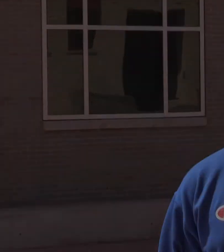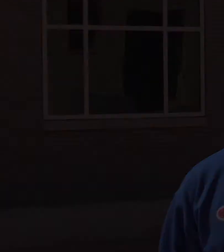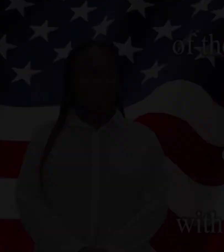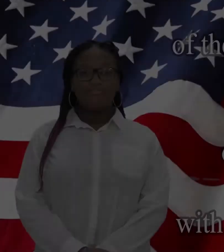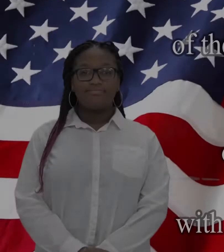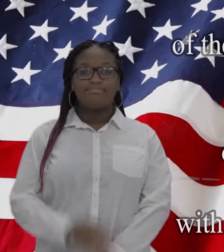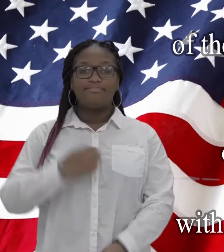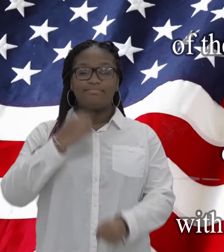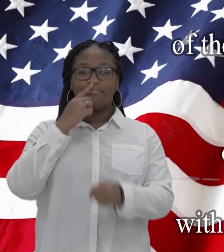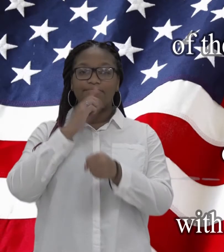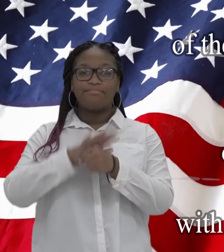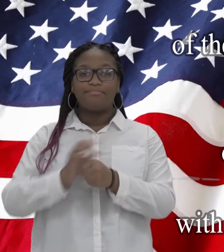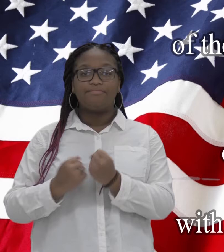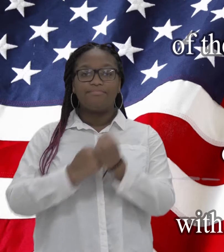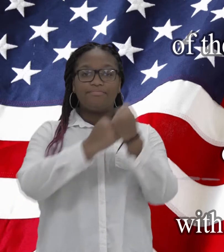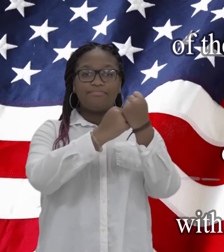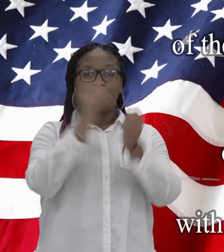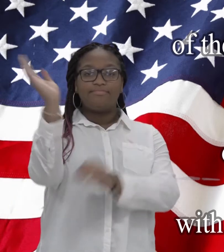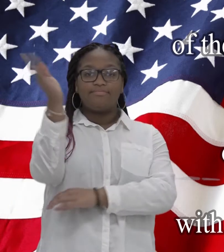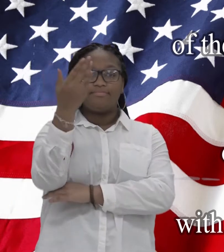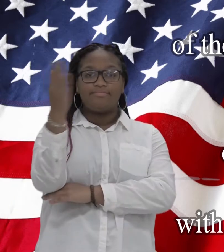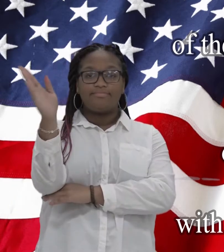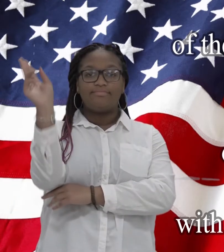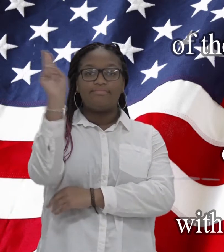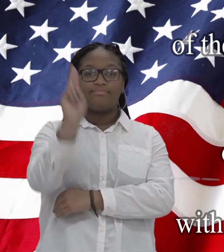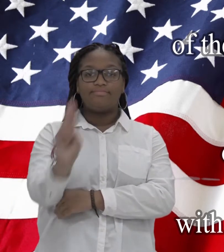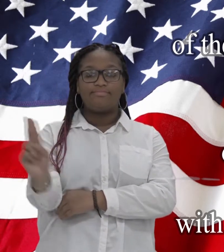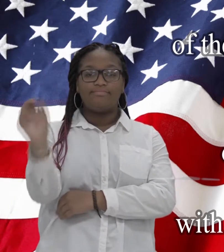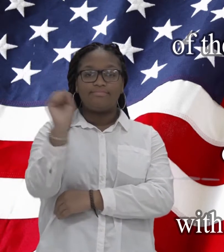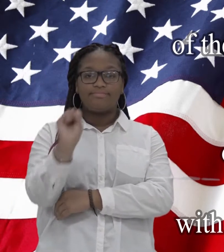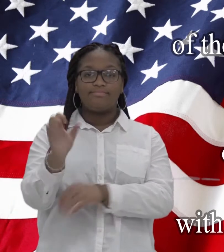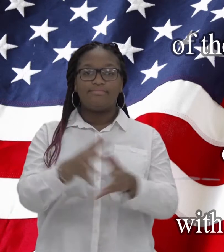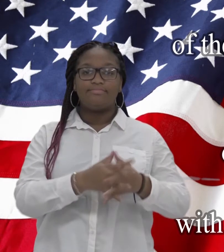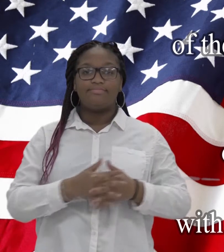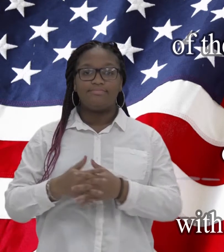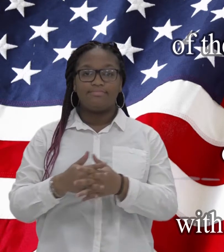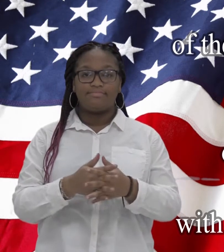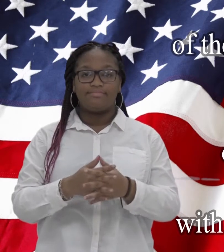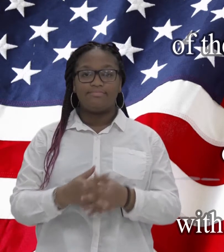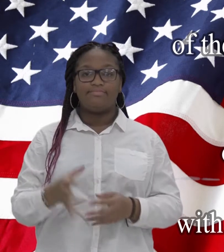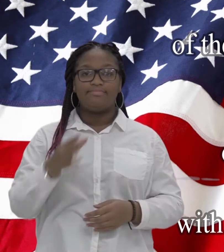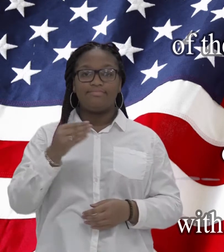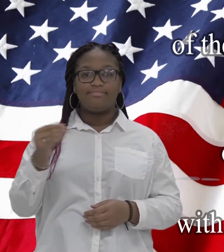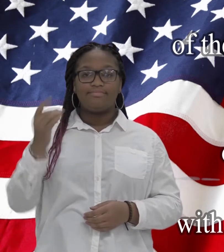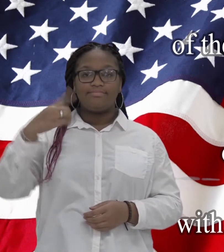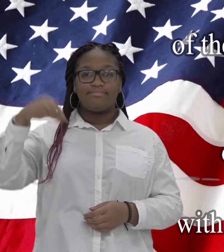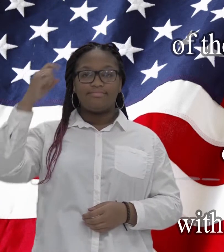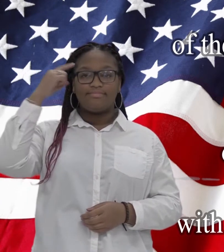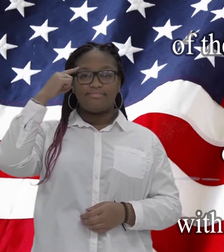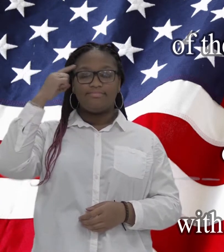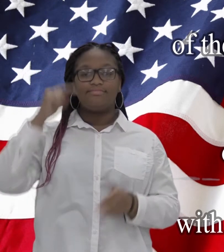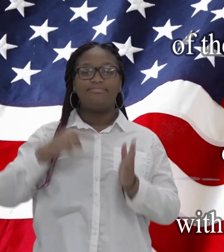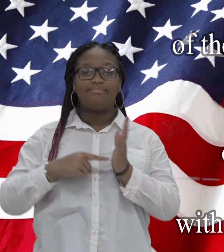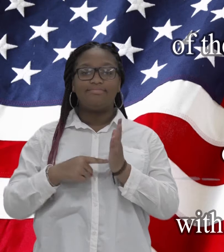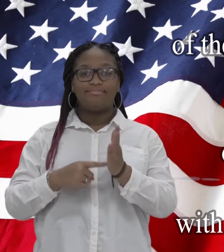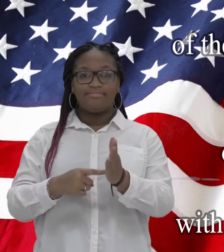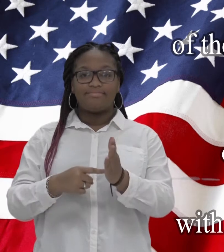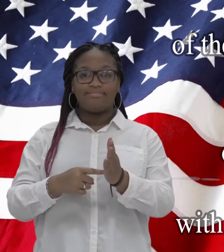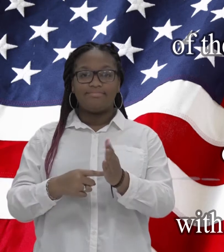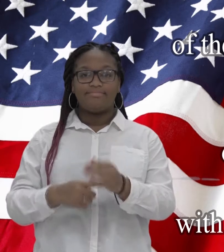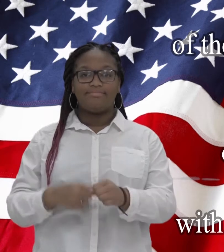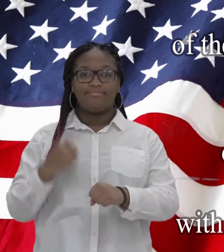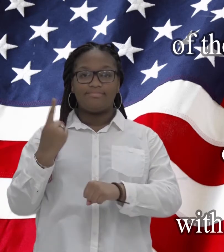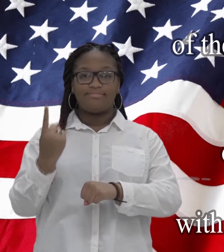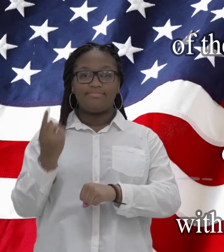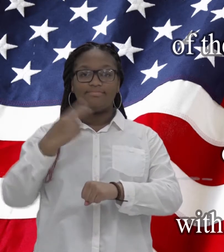right back I pledge allegiance to the flag of the United States of America and to the republic for